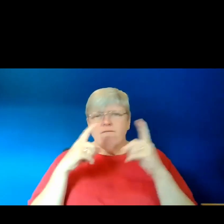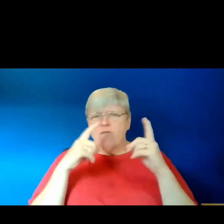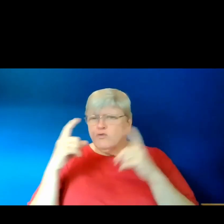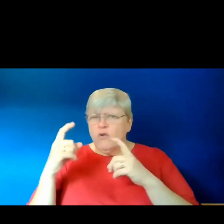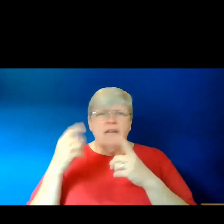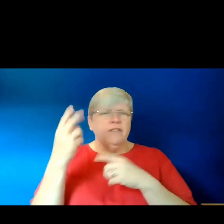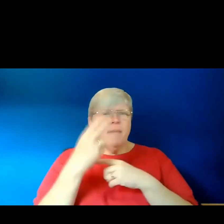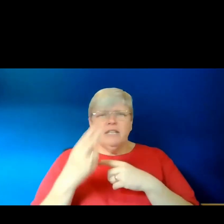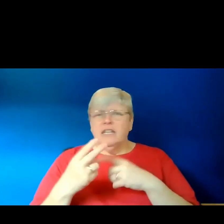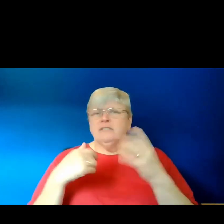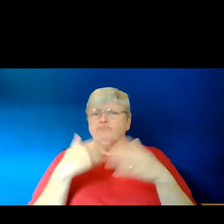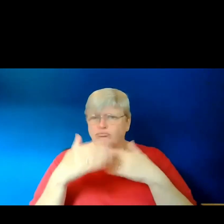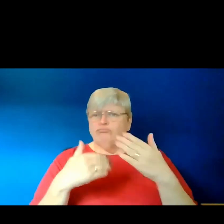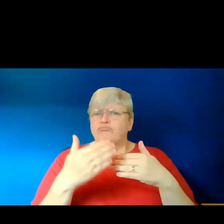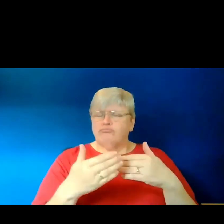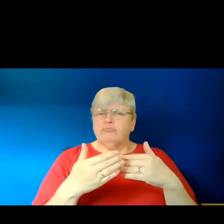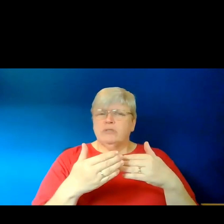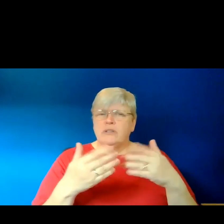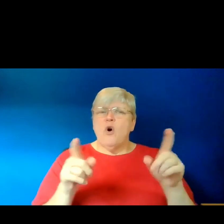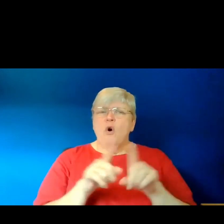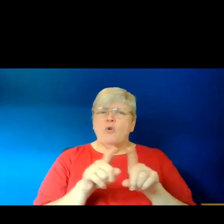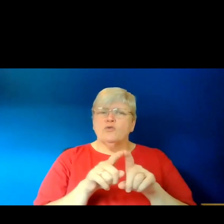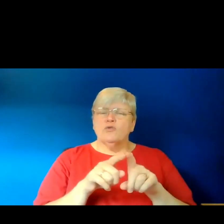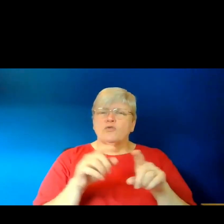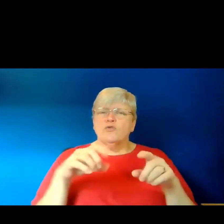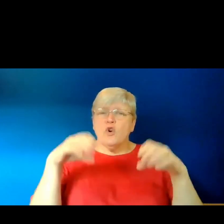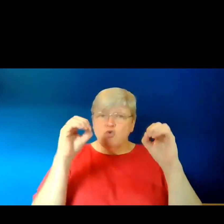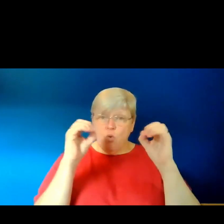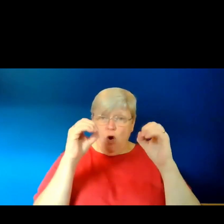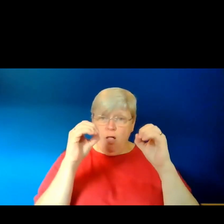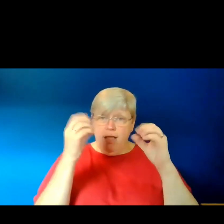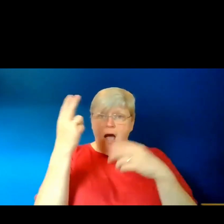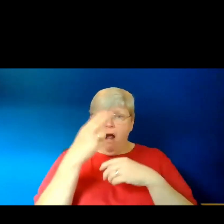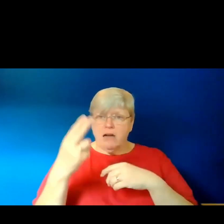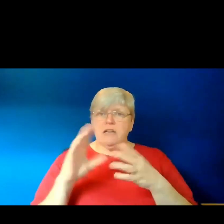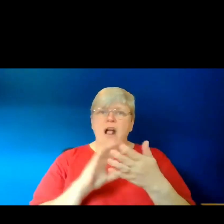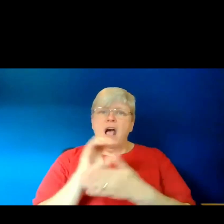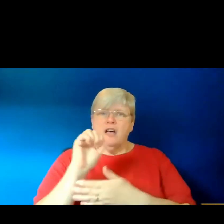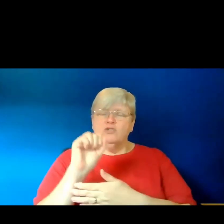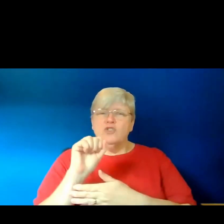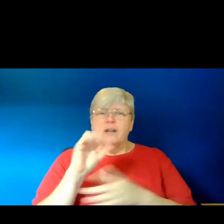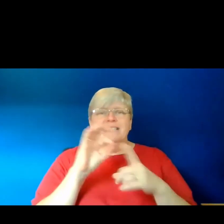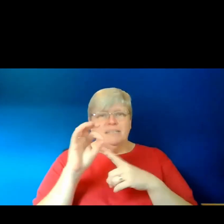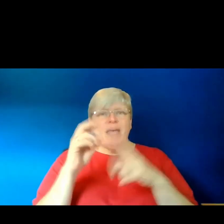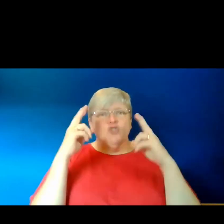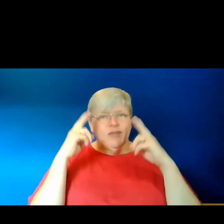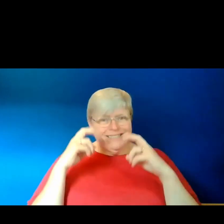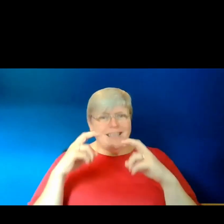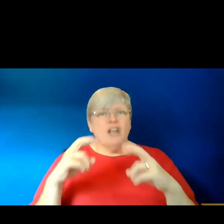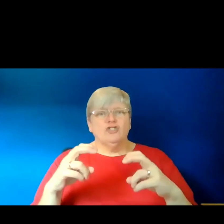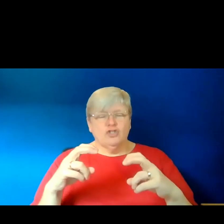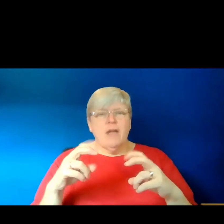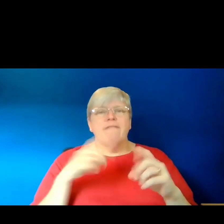paintings and things. And as well as that, there's Google Arts and Culture, which is Google's special search engine for